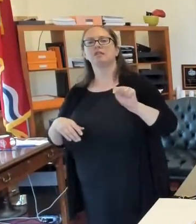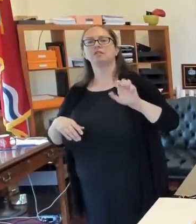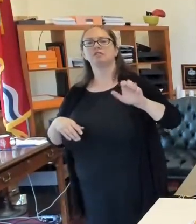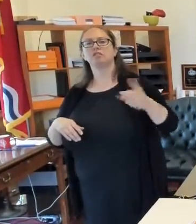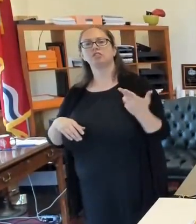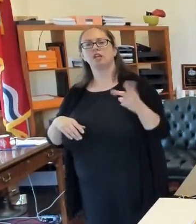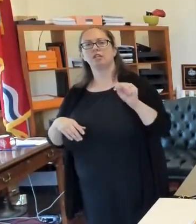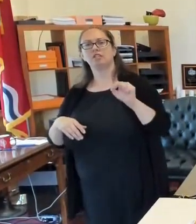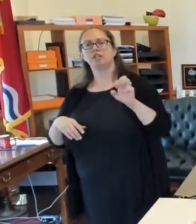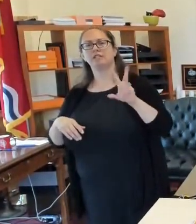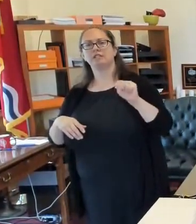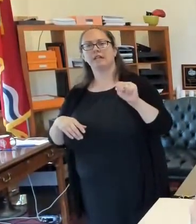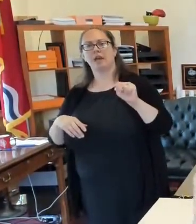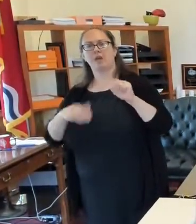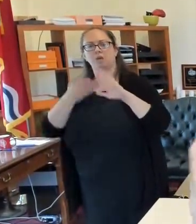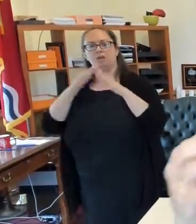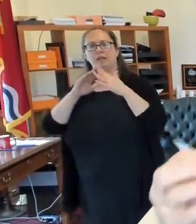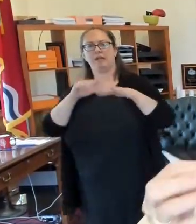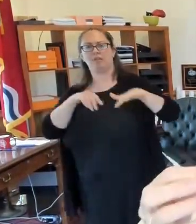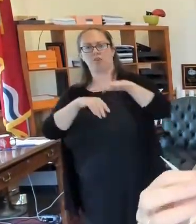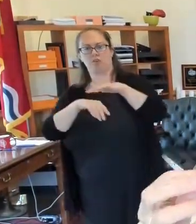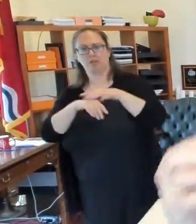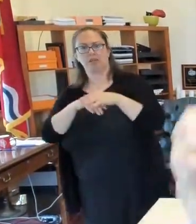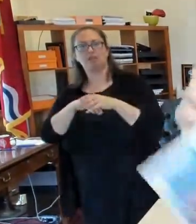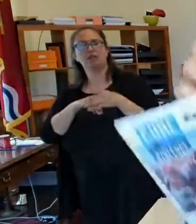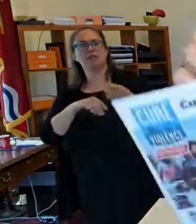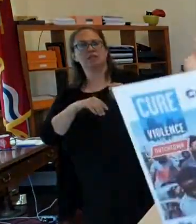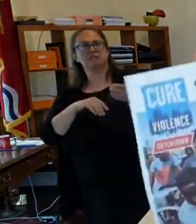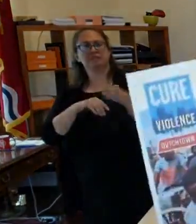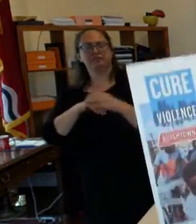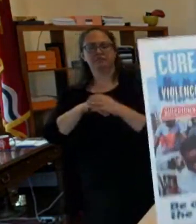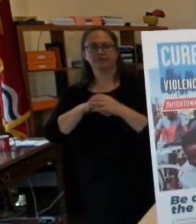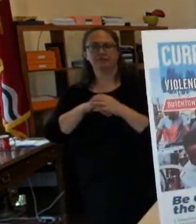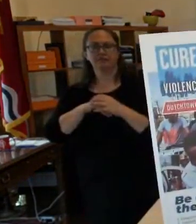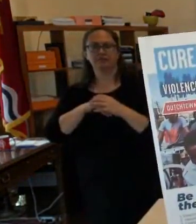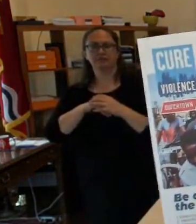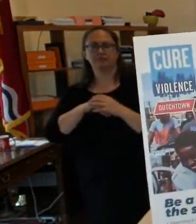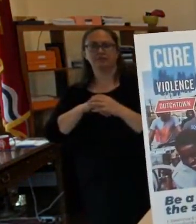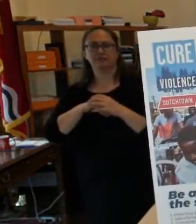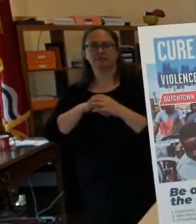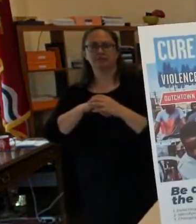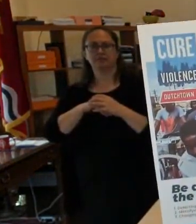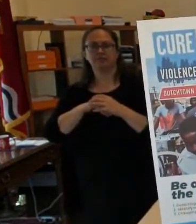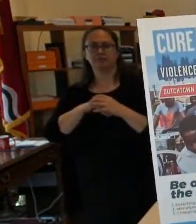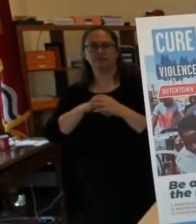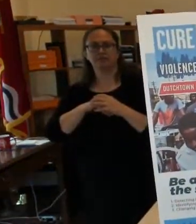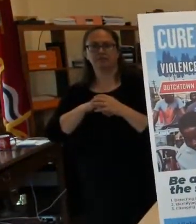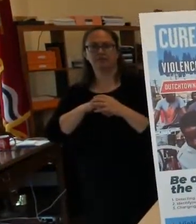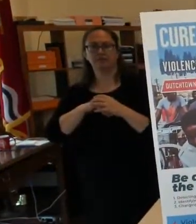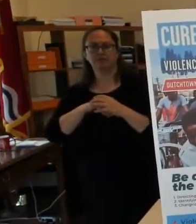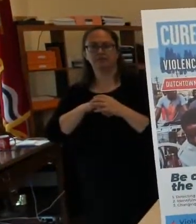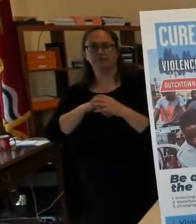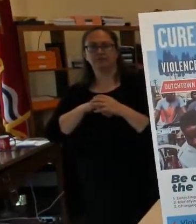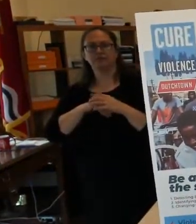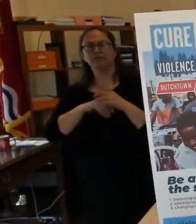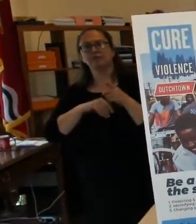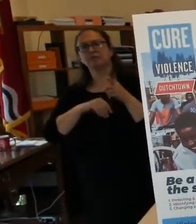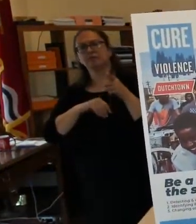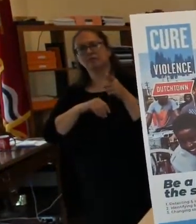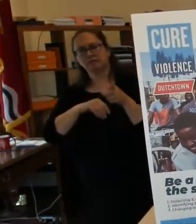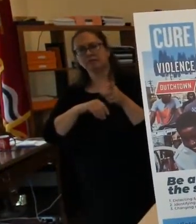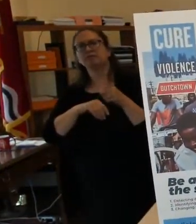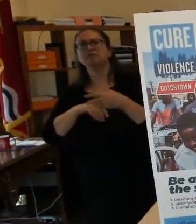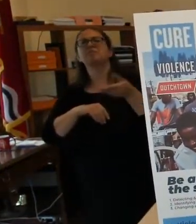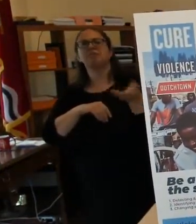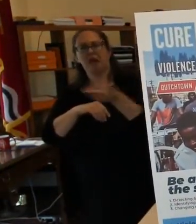And this is its flyer right here. And this pro, this is all, they are also hiring for